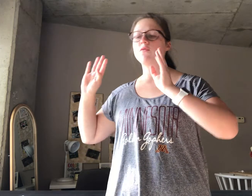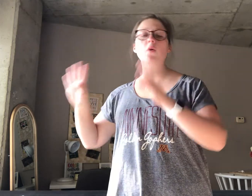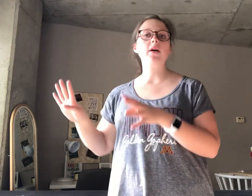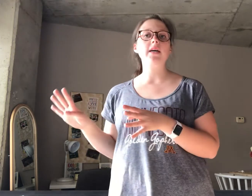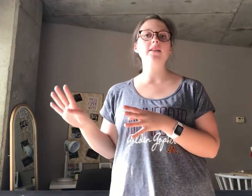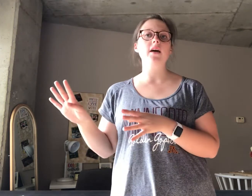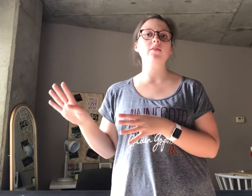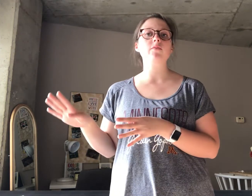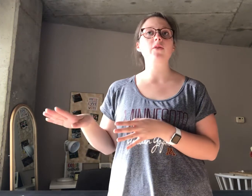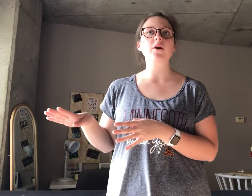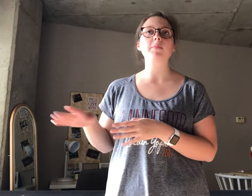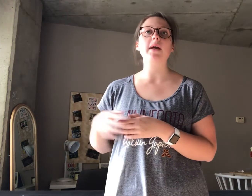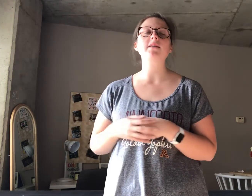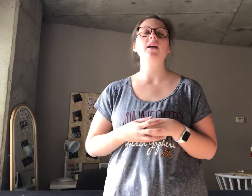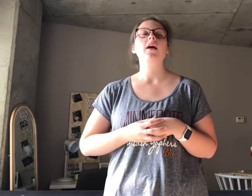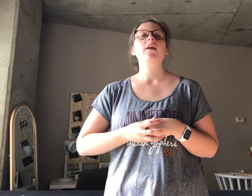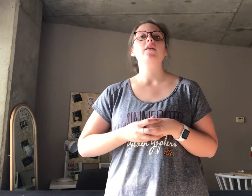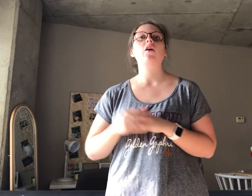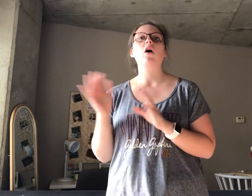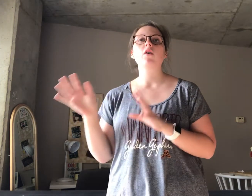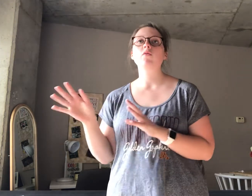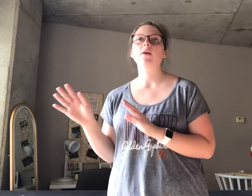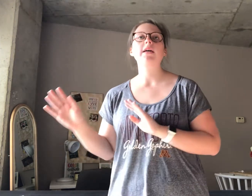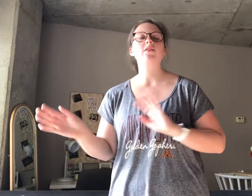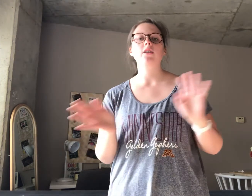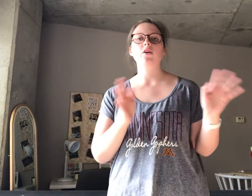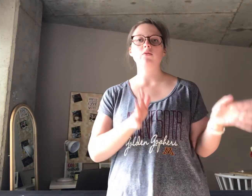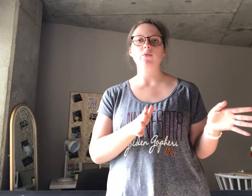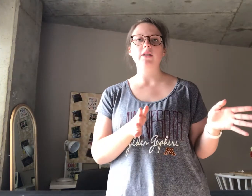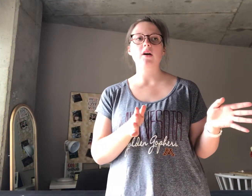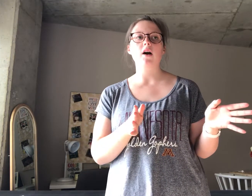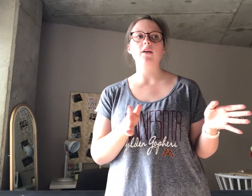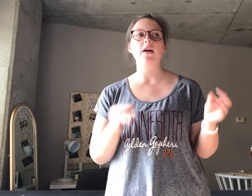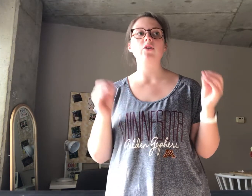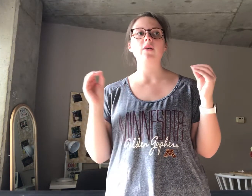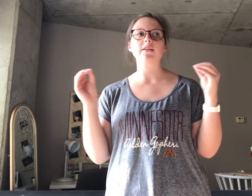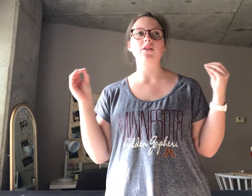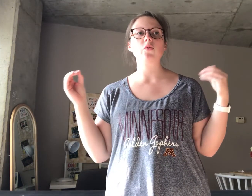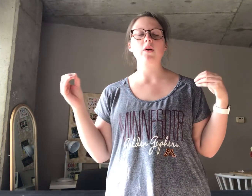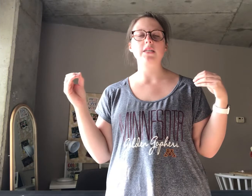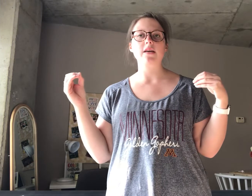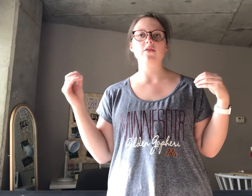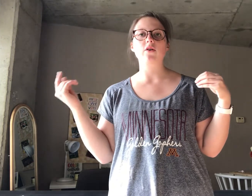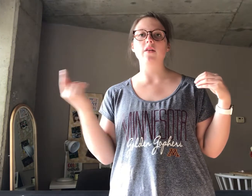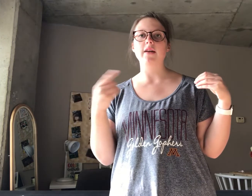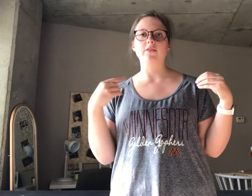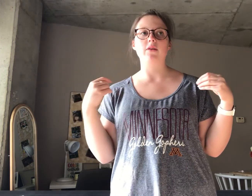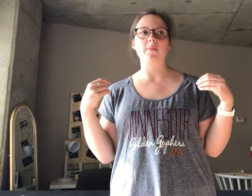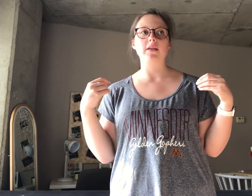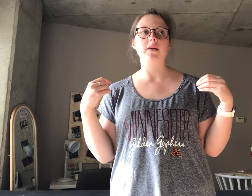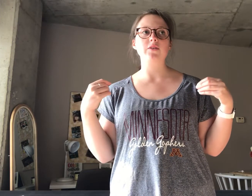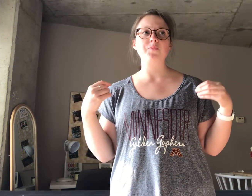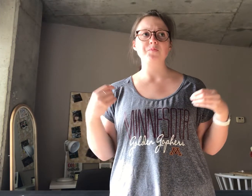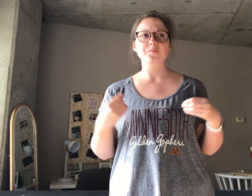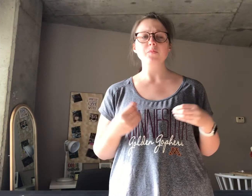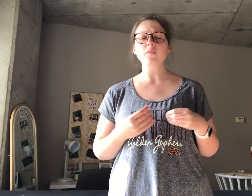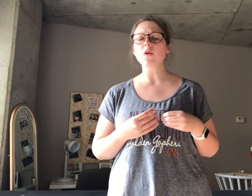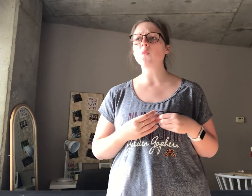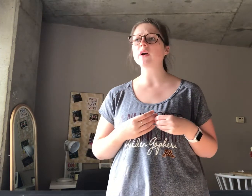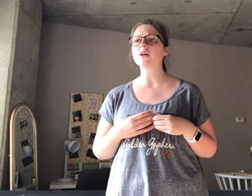four kids on third base, then all four kids are going to go join the caller, and you guys get to work together to call the next round of bases. And we're going to